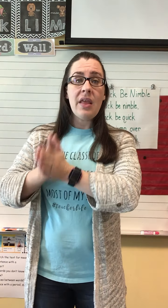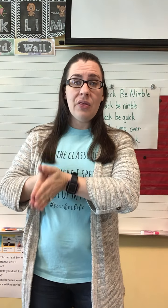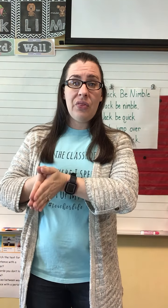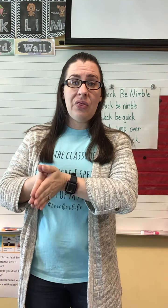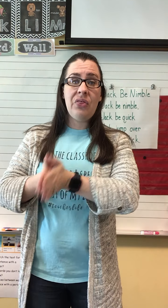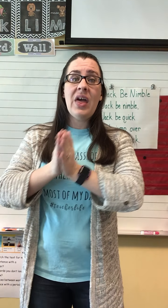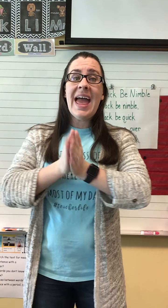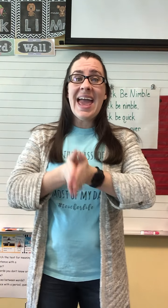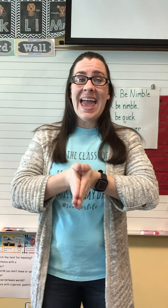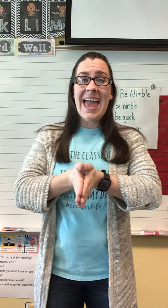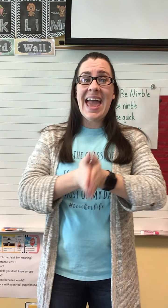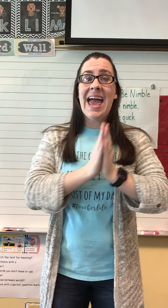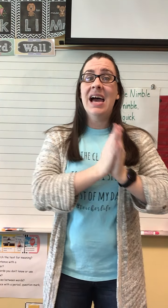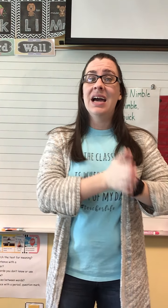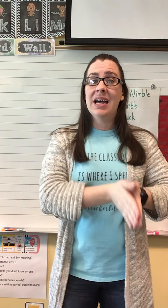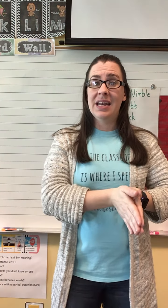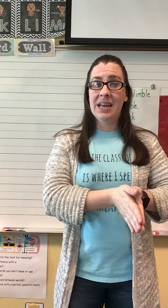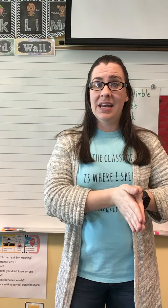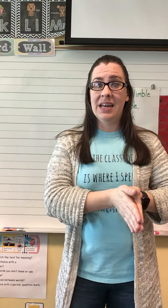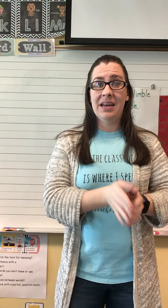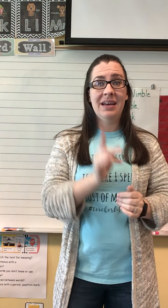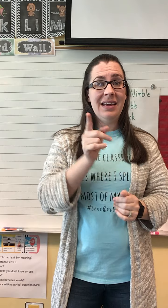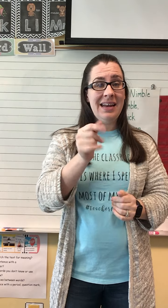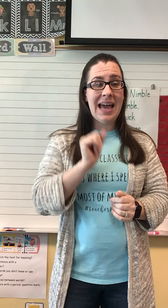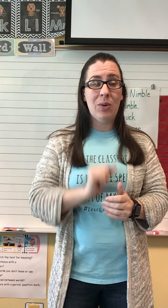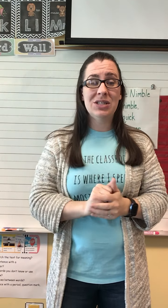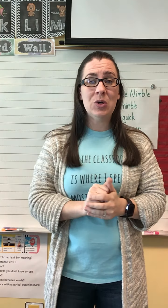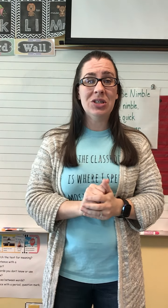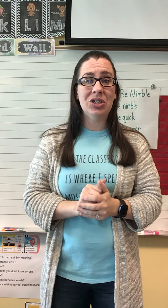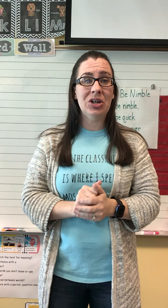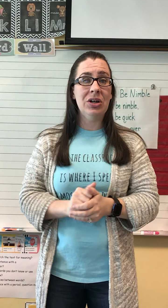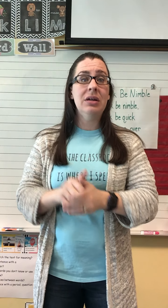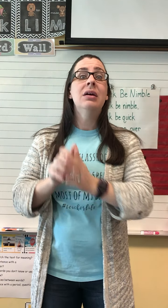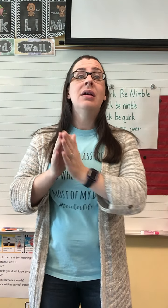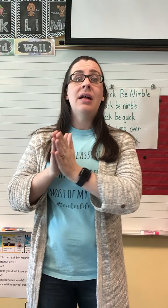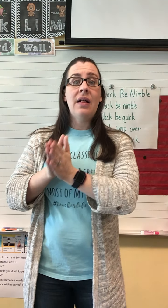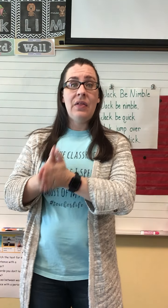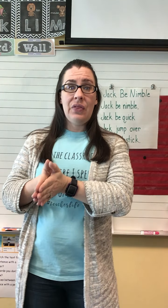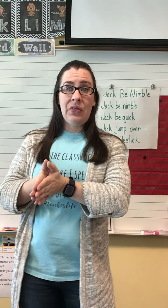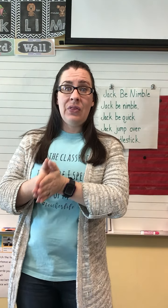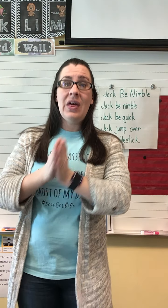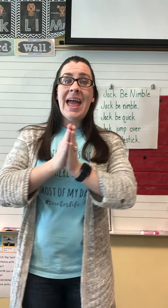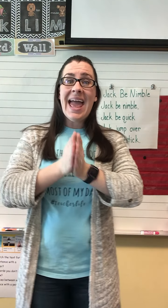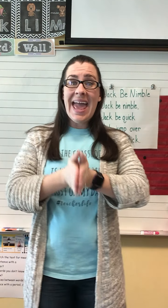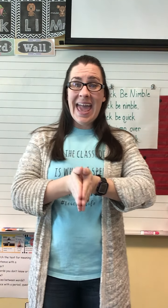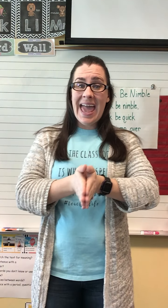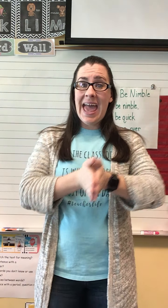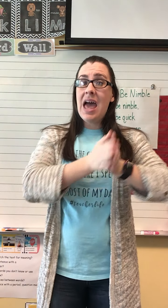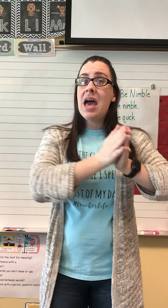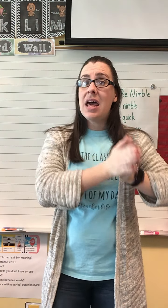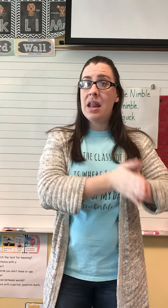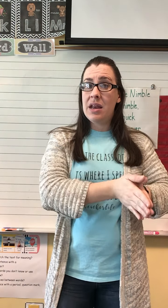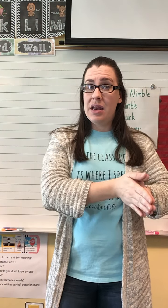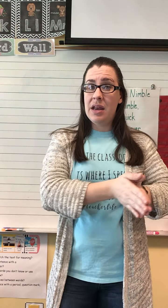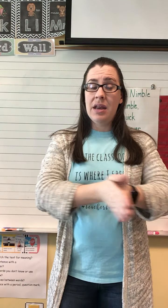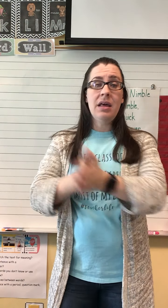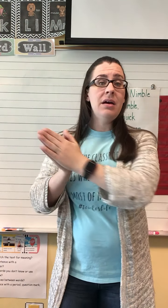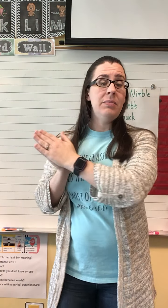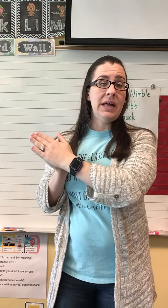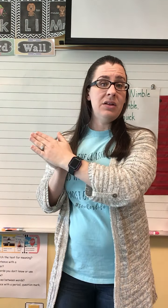V. Eh. N. Now it's your turn. V. Eh. N. Blend